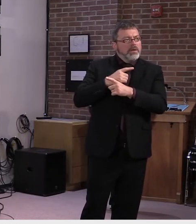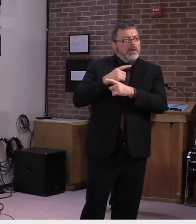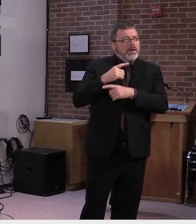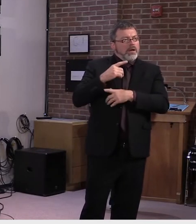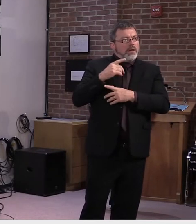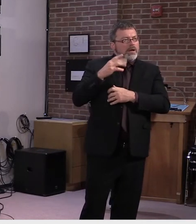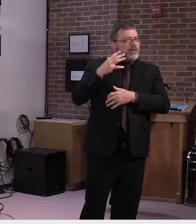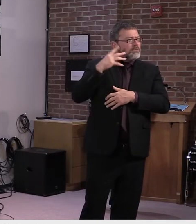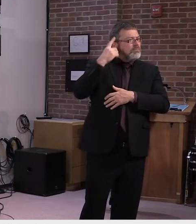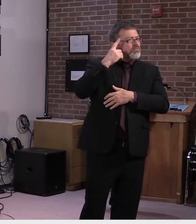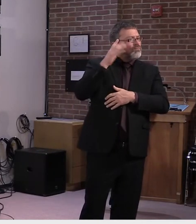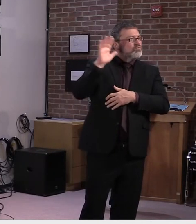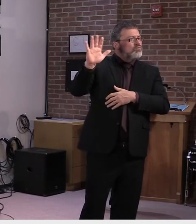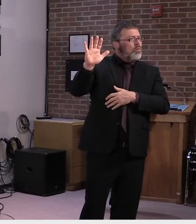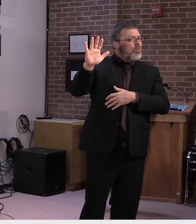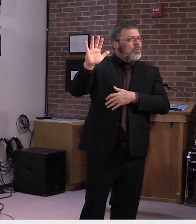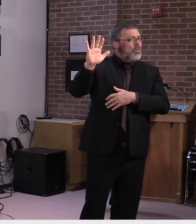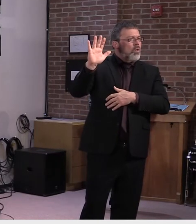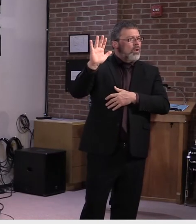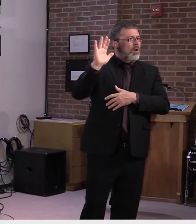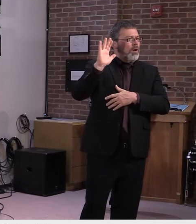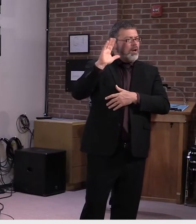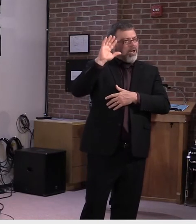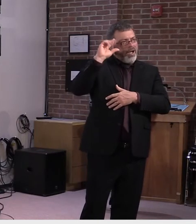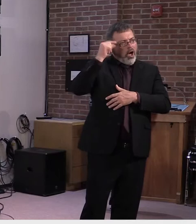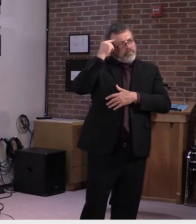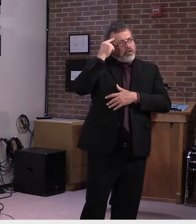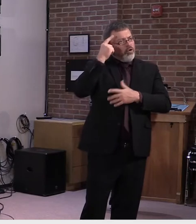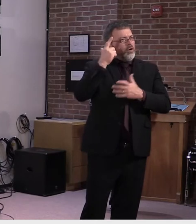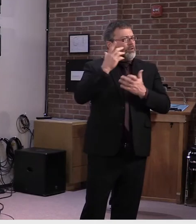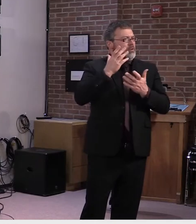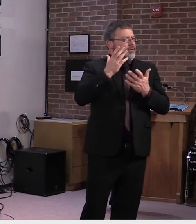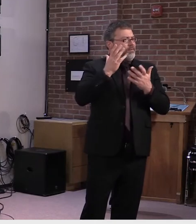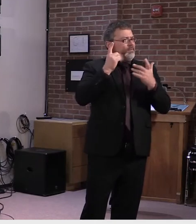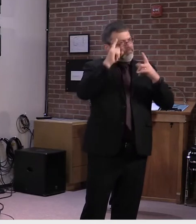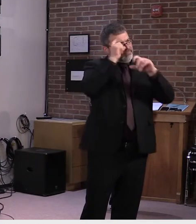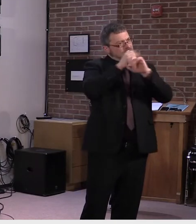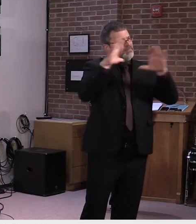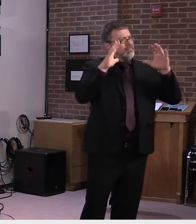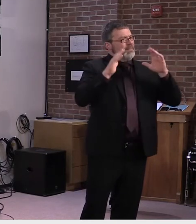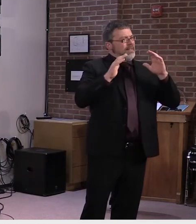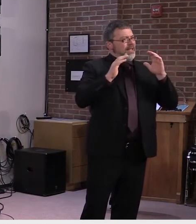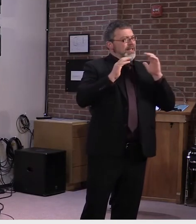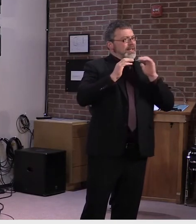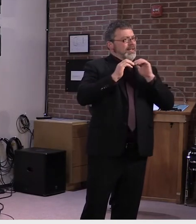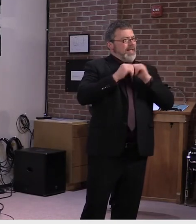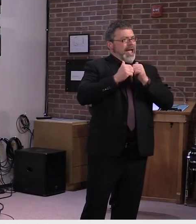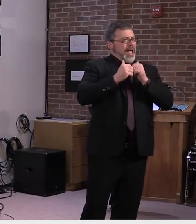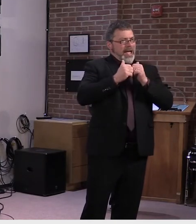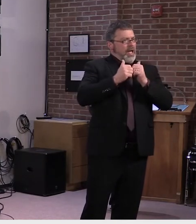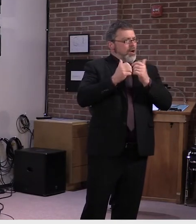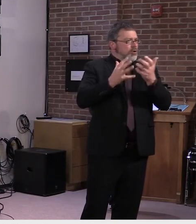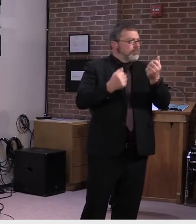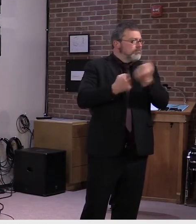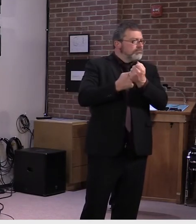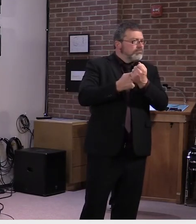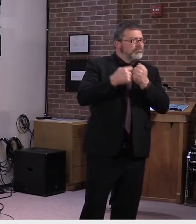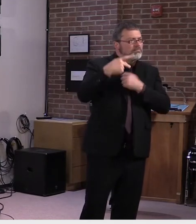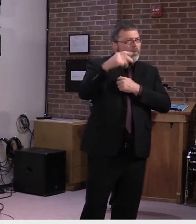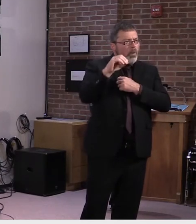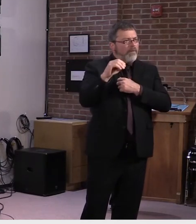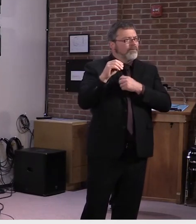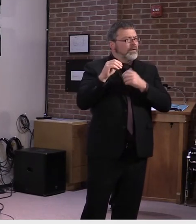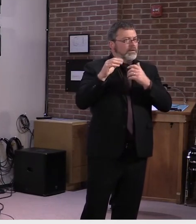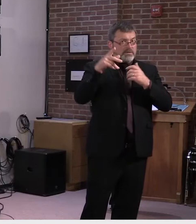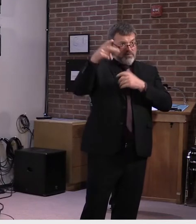ameliorate or, or otherwise adapt to a situation where, you know, the Postal Service's ability to deliver all those ballots is in question? Yeah,